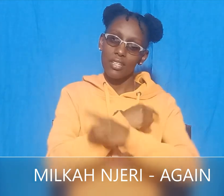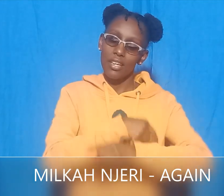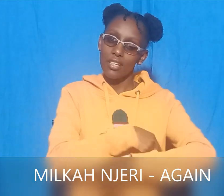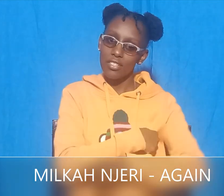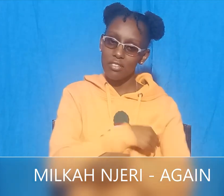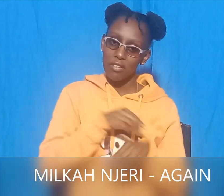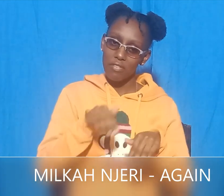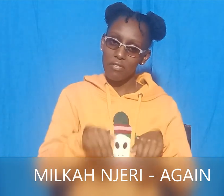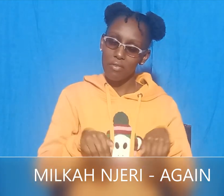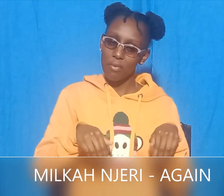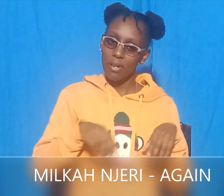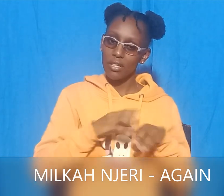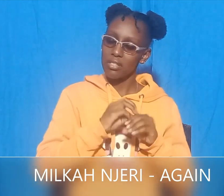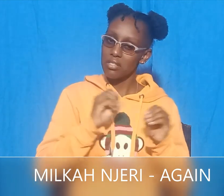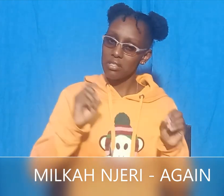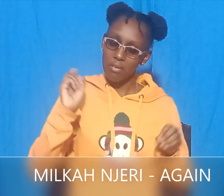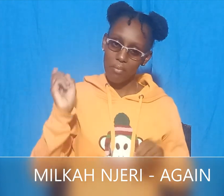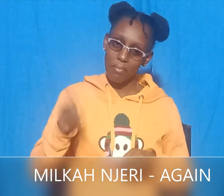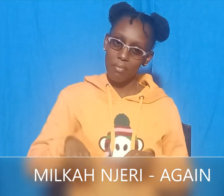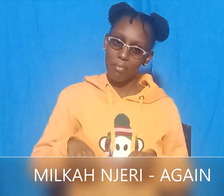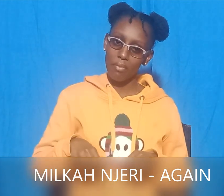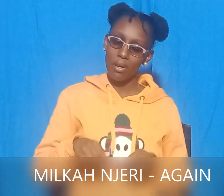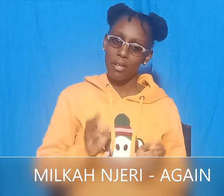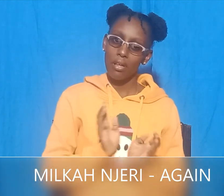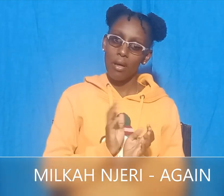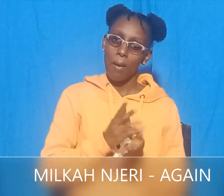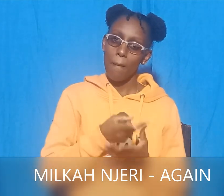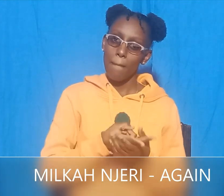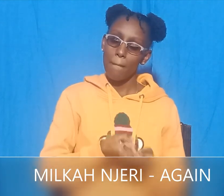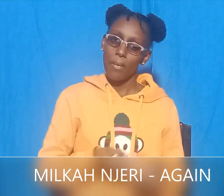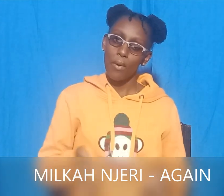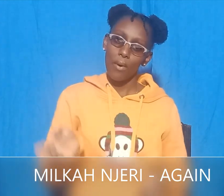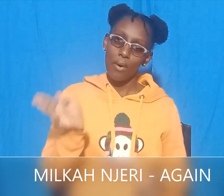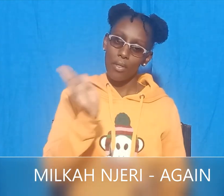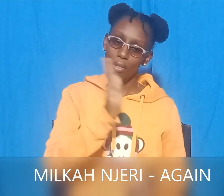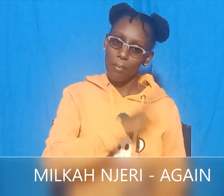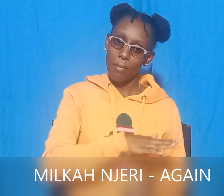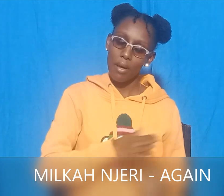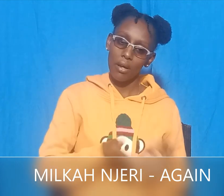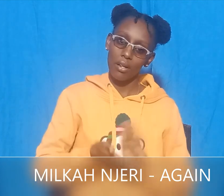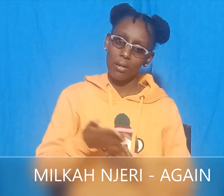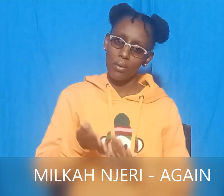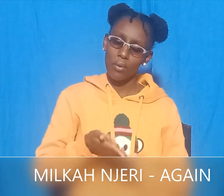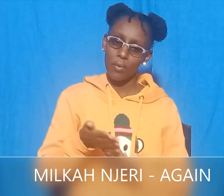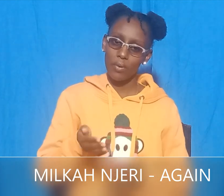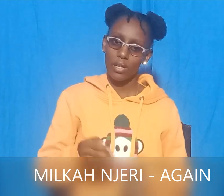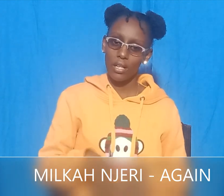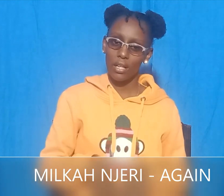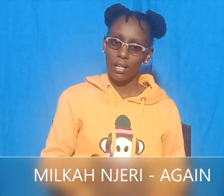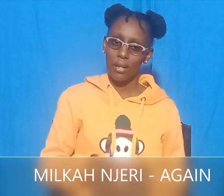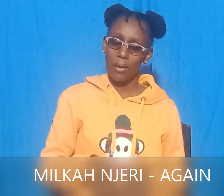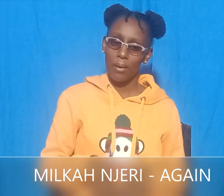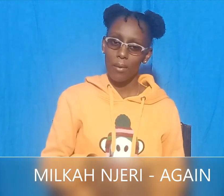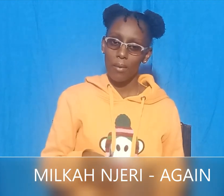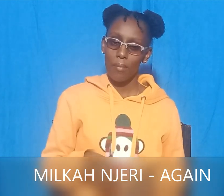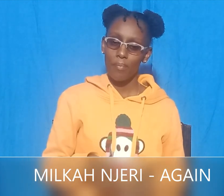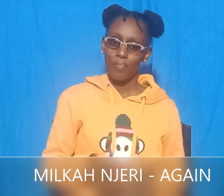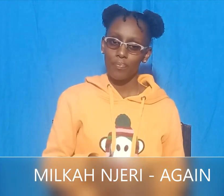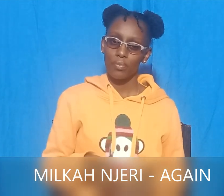The crocodile with the monkey swam back very quickly. They came again to the big